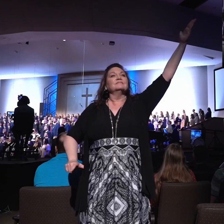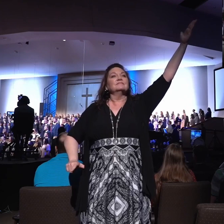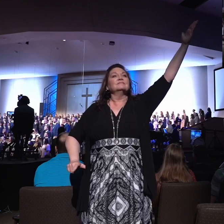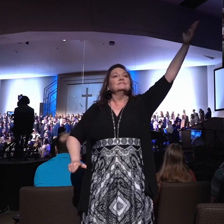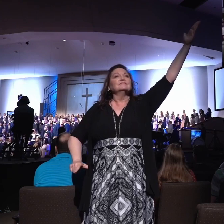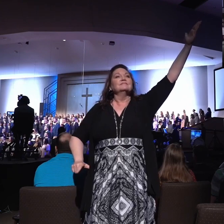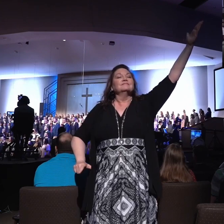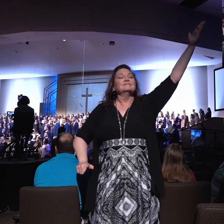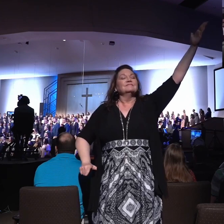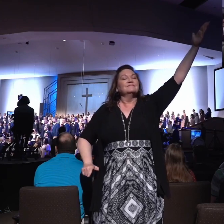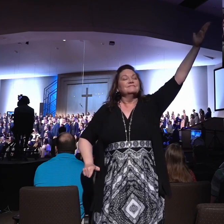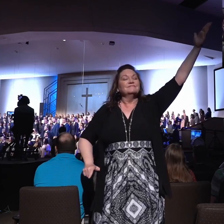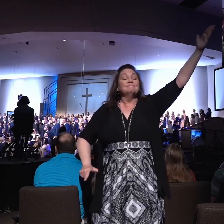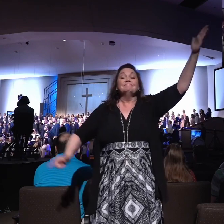is Lord.